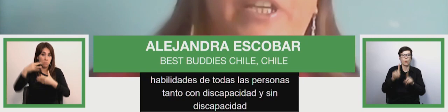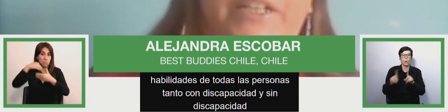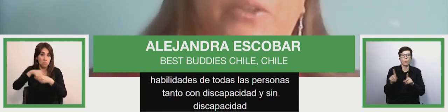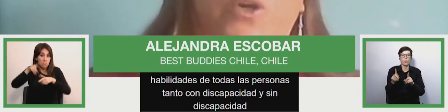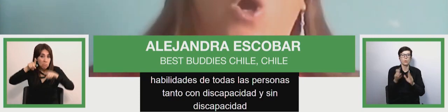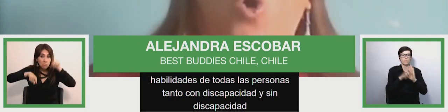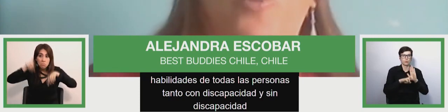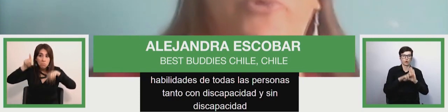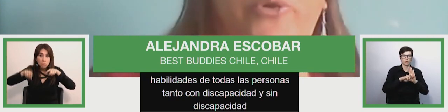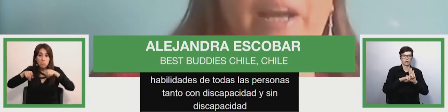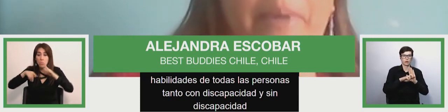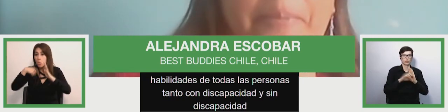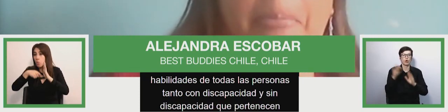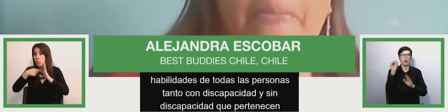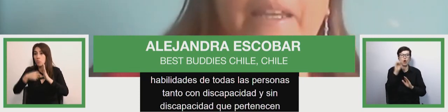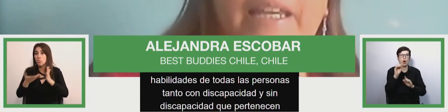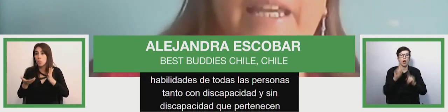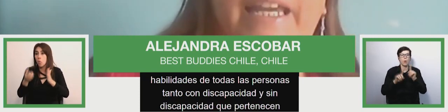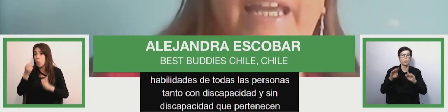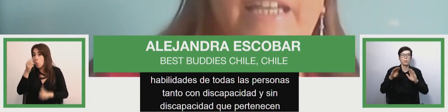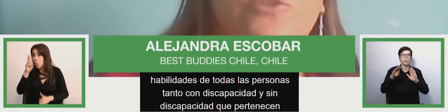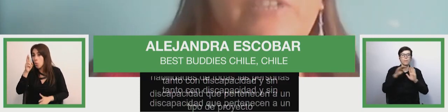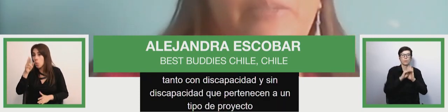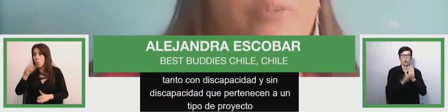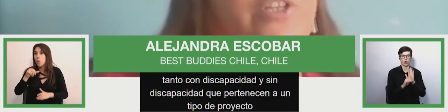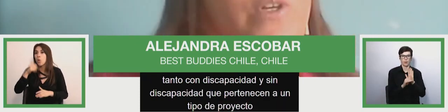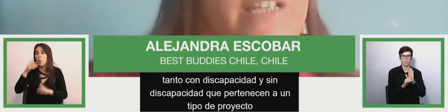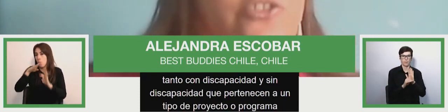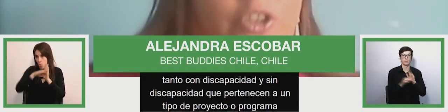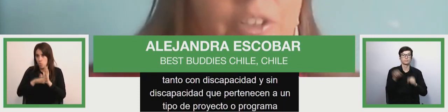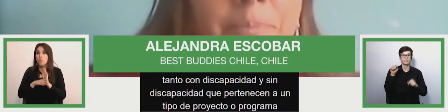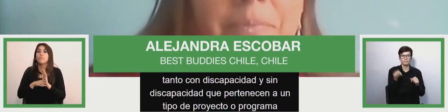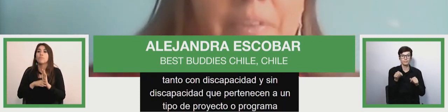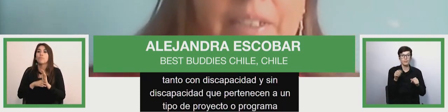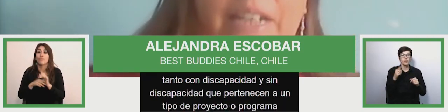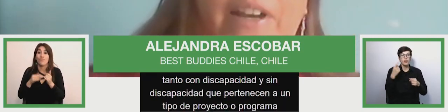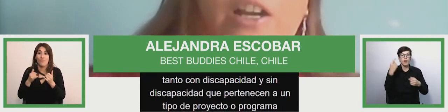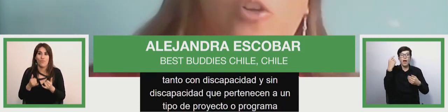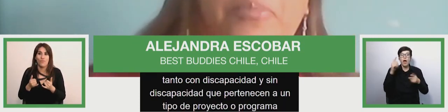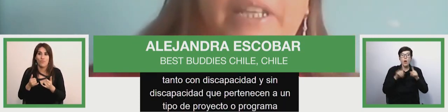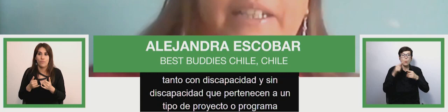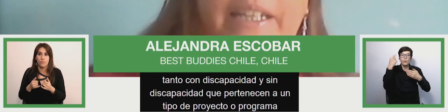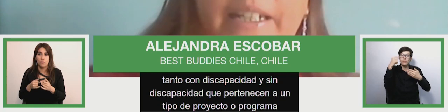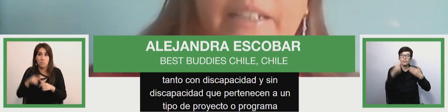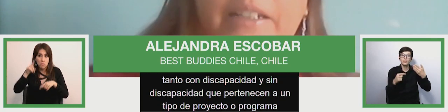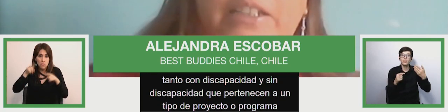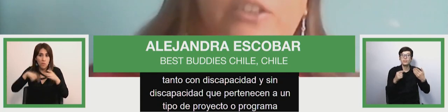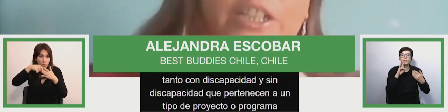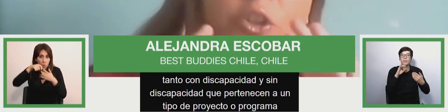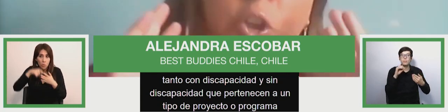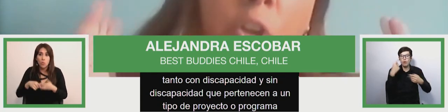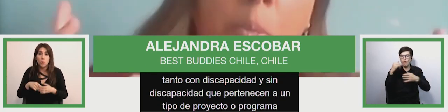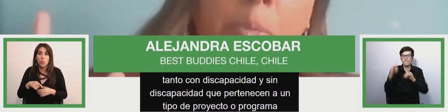type of project or program this type of education is